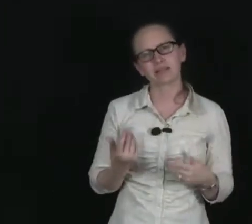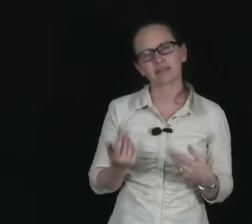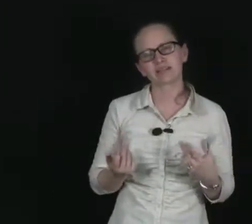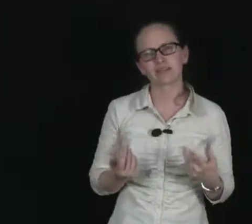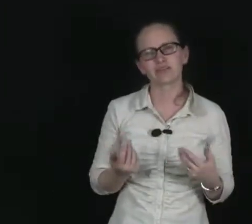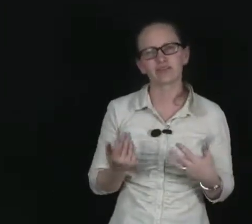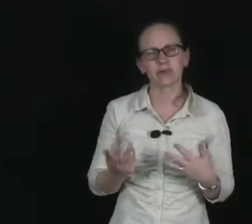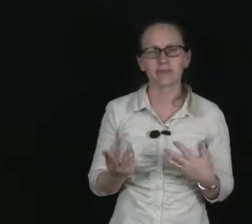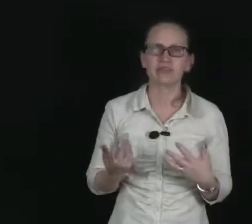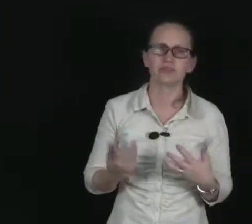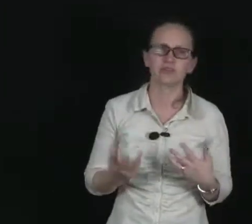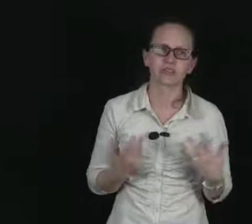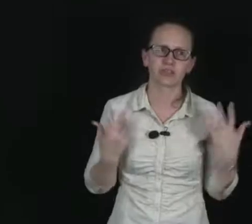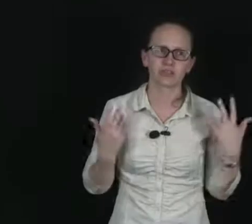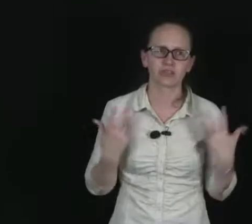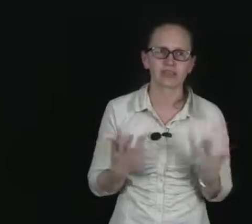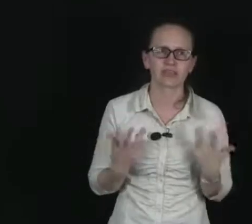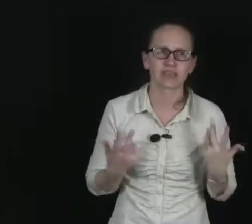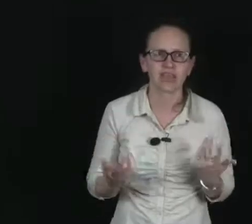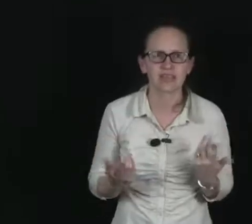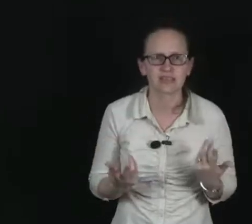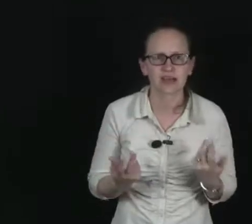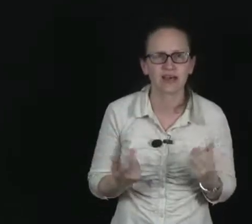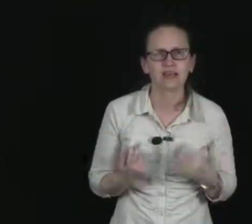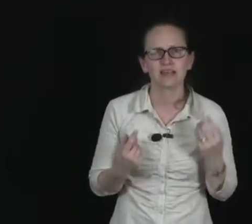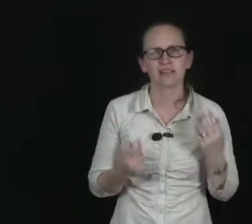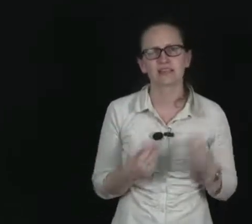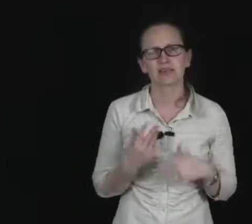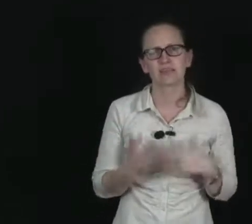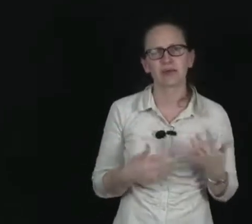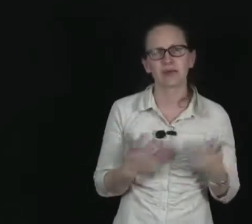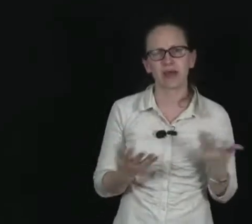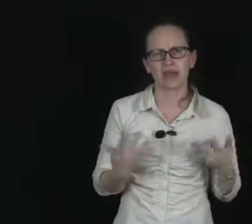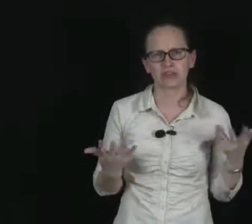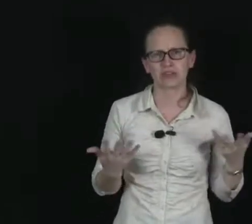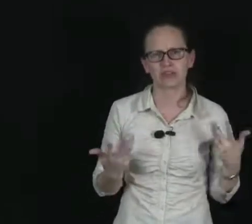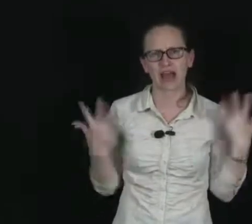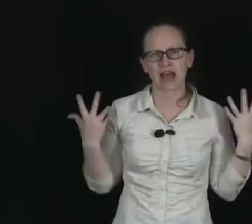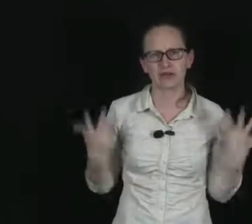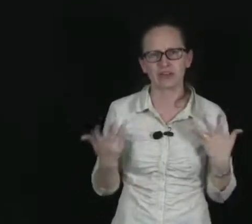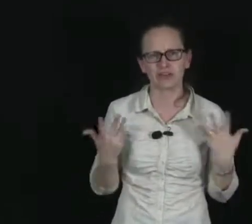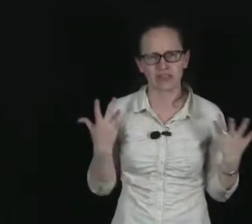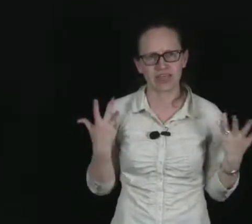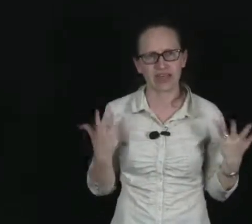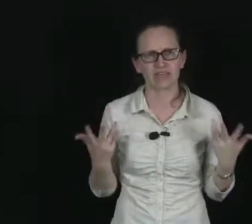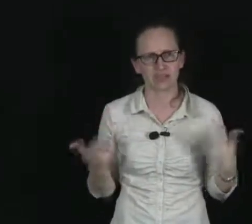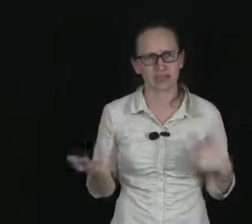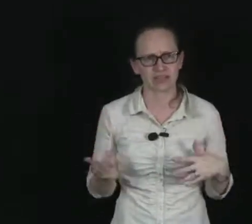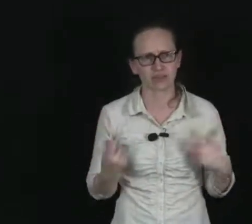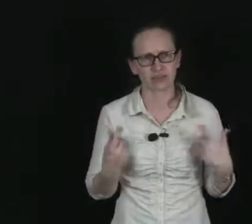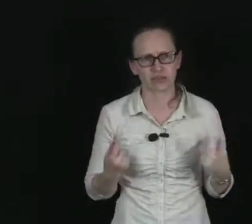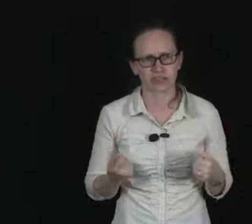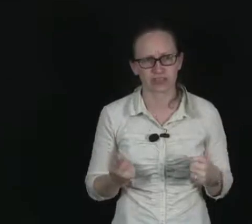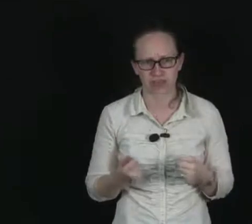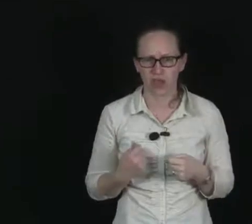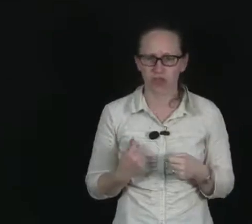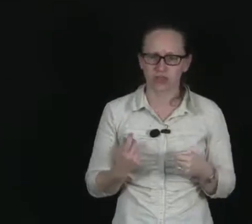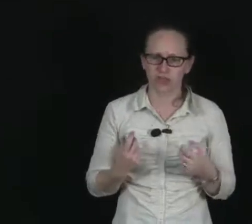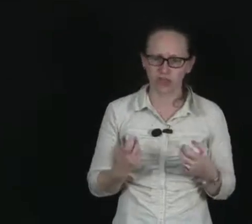can also be used to treat cancer in a similar way to how we use the alpha particle sources. So